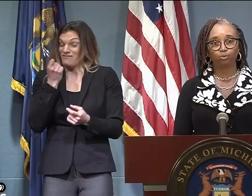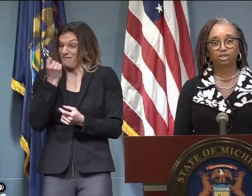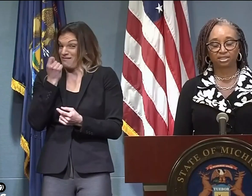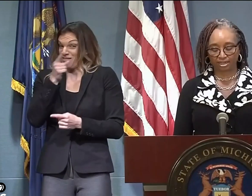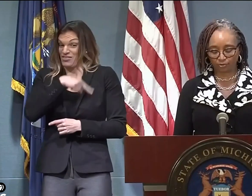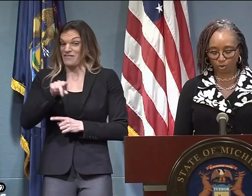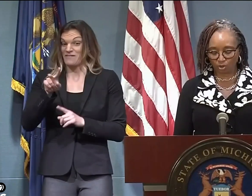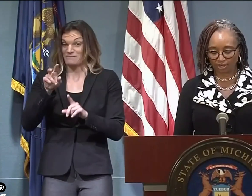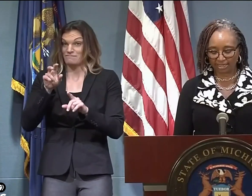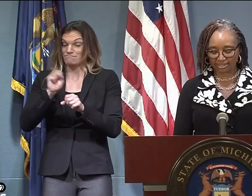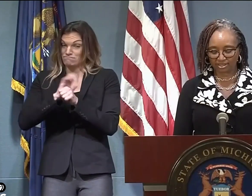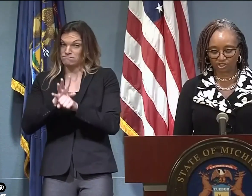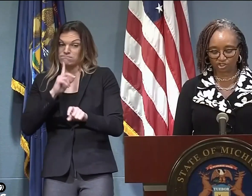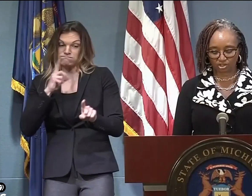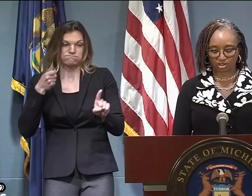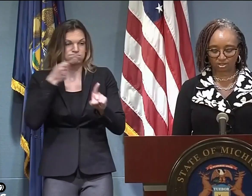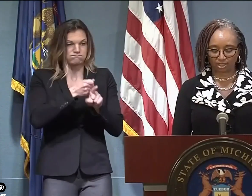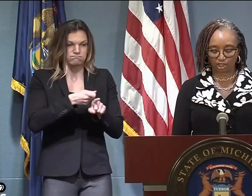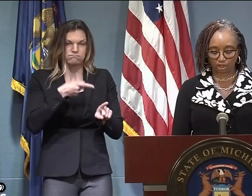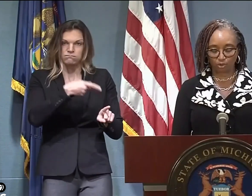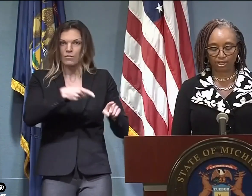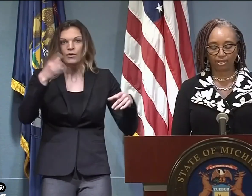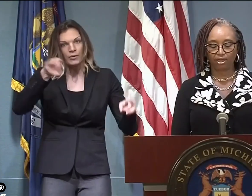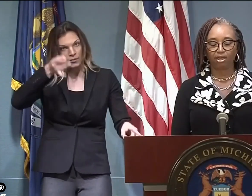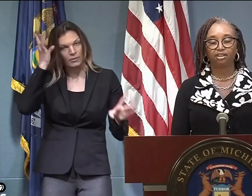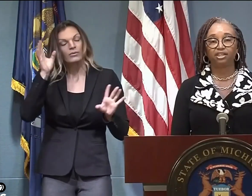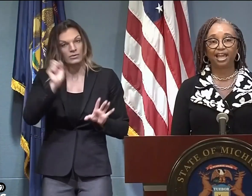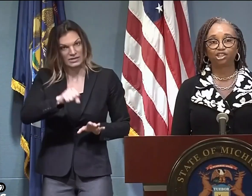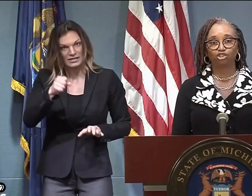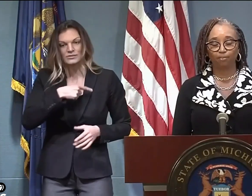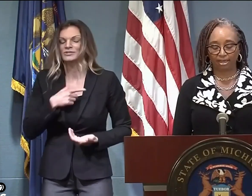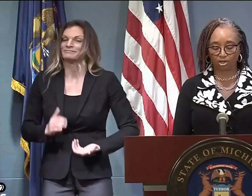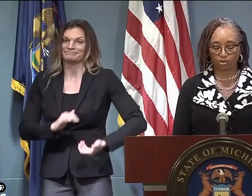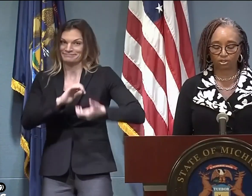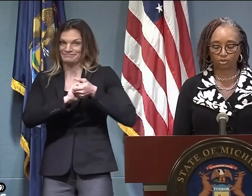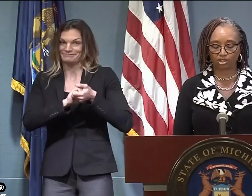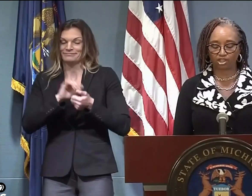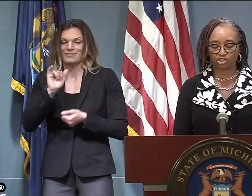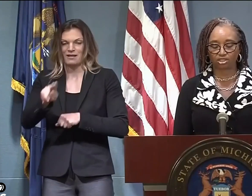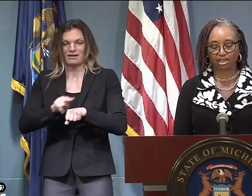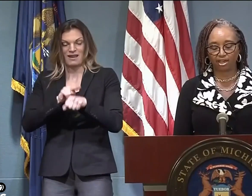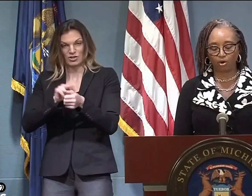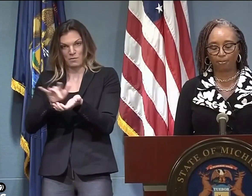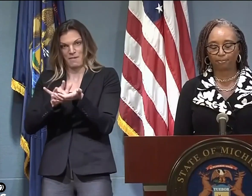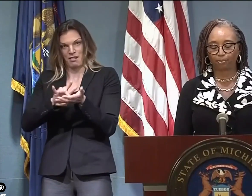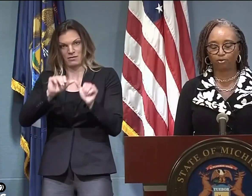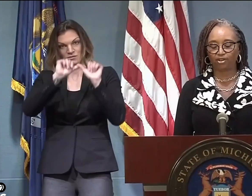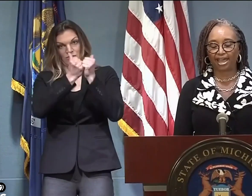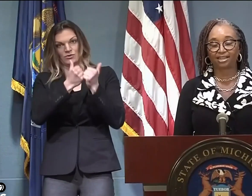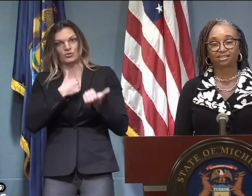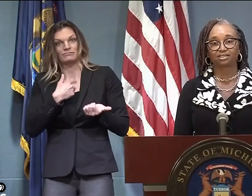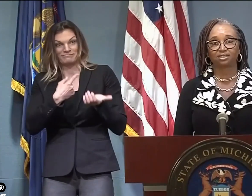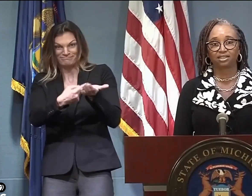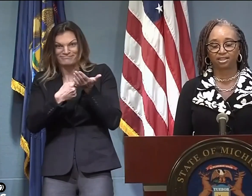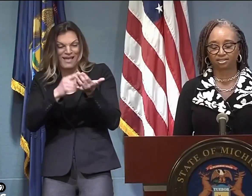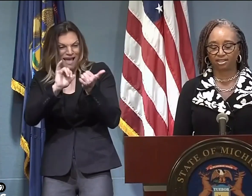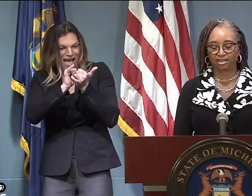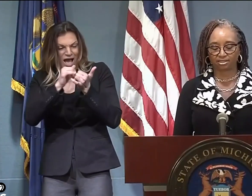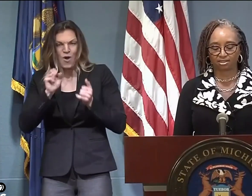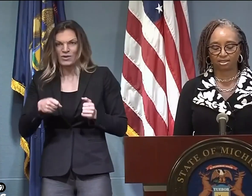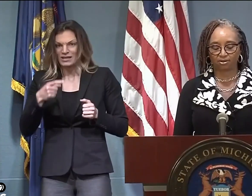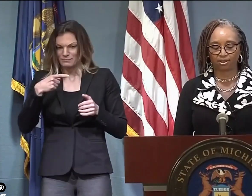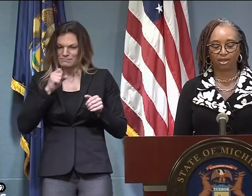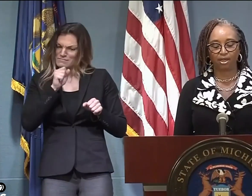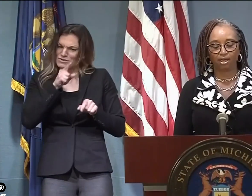by the virus. We've partnered with several organizations, including the National Medical Association, to